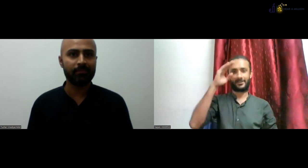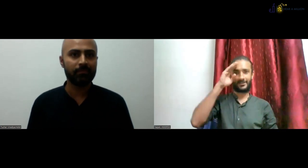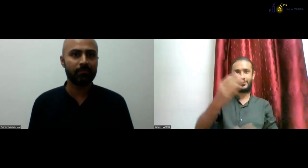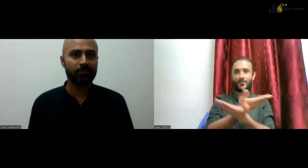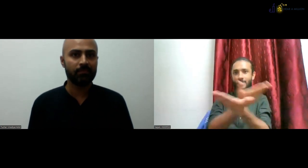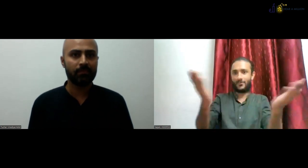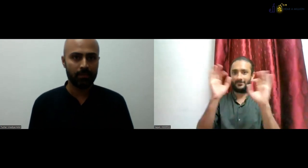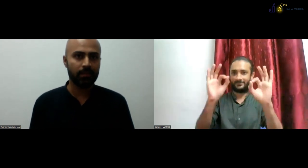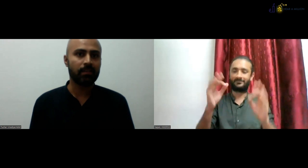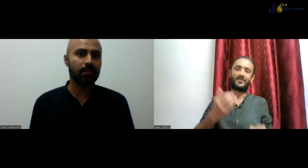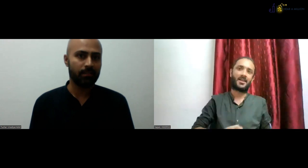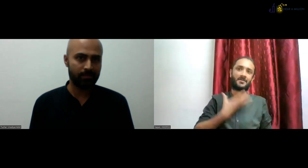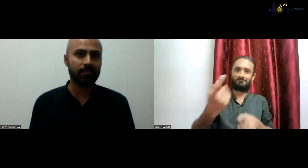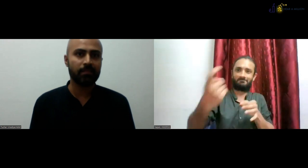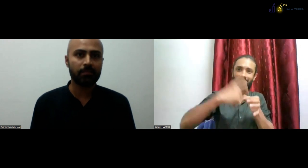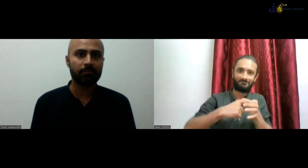do?